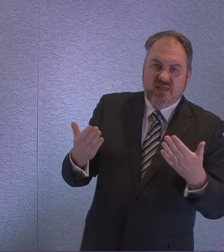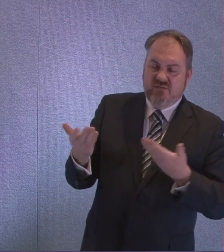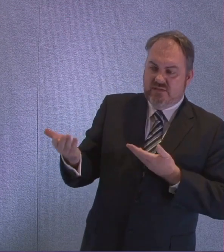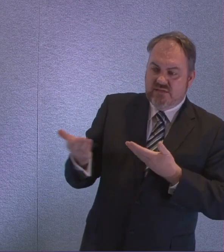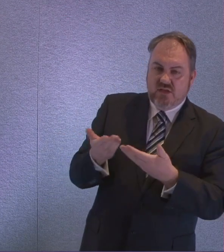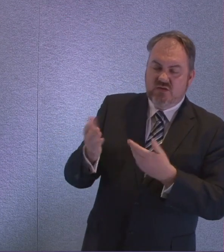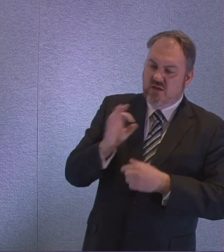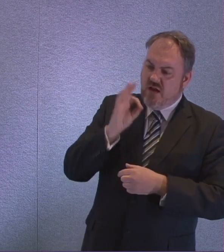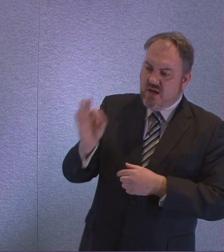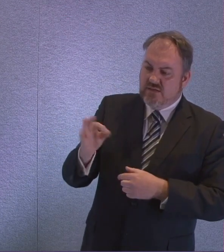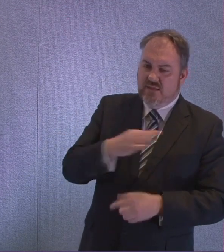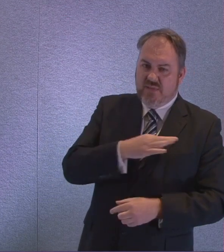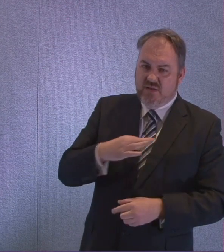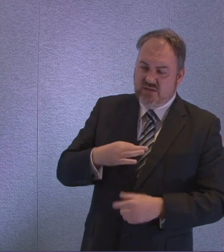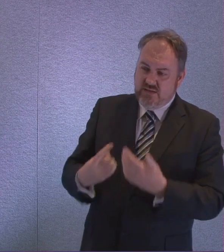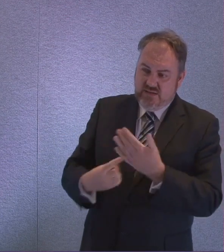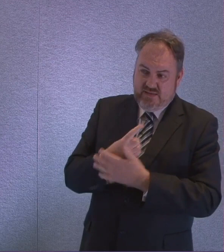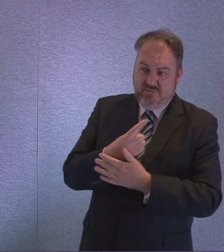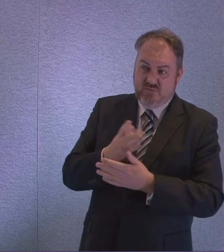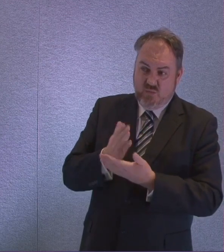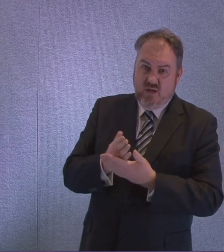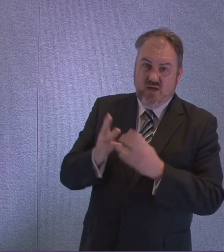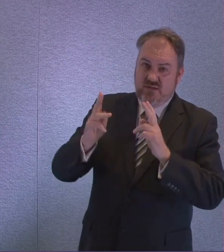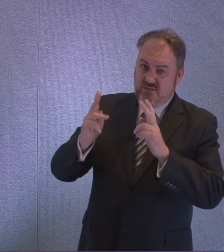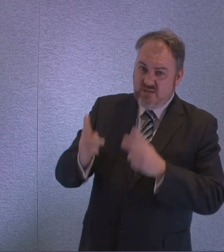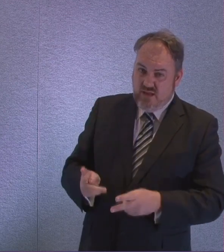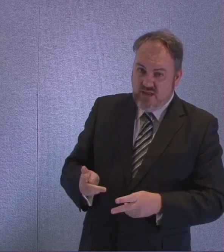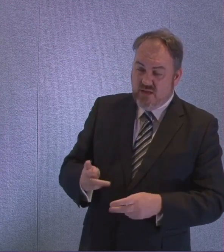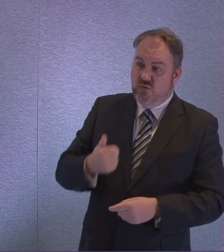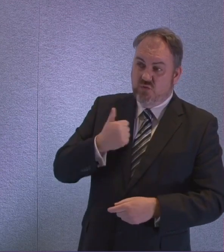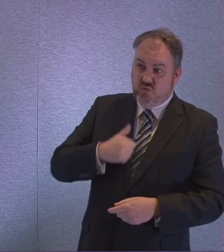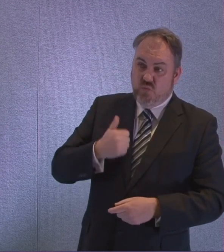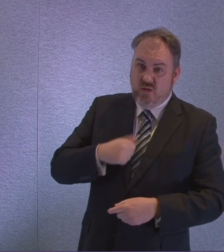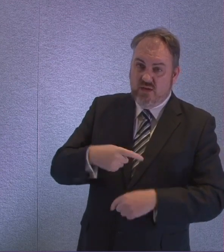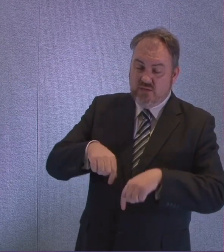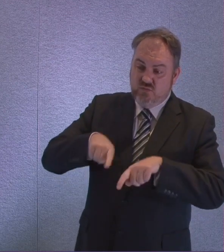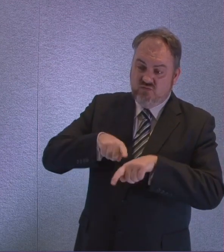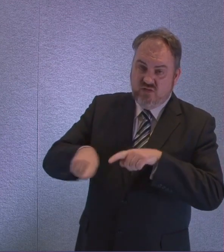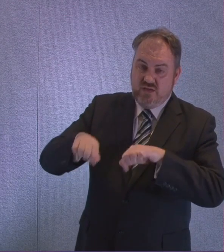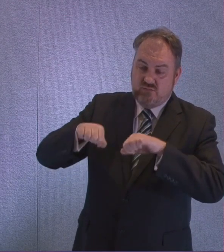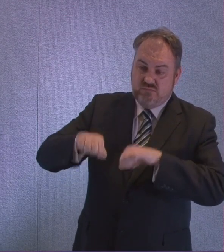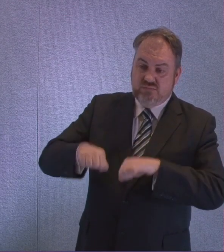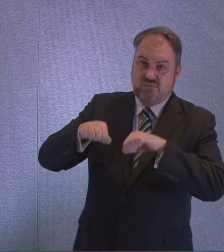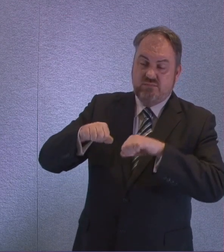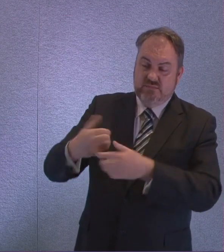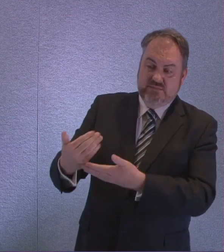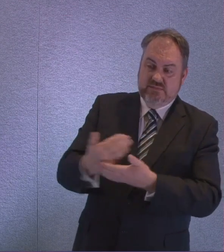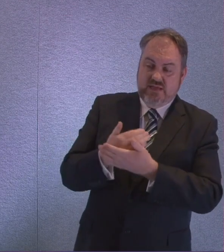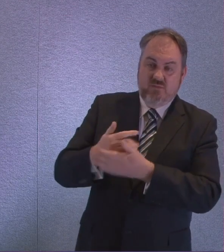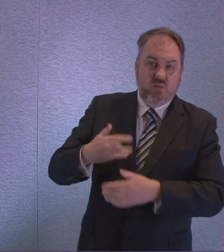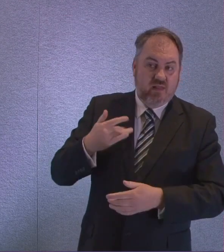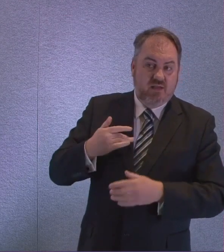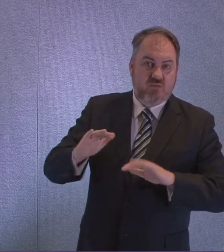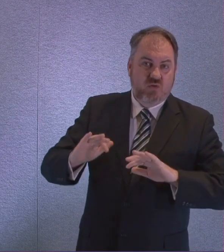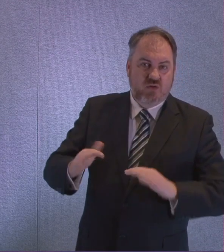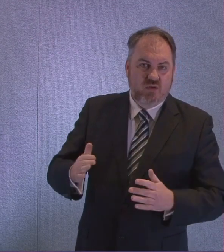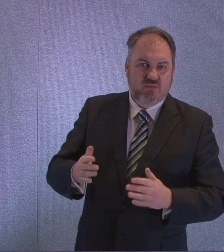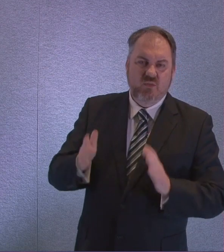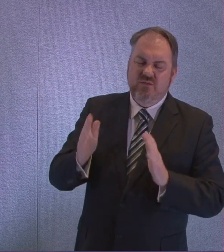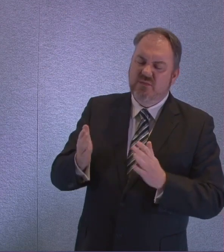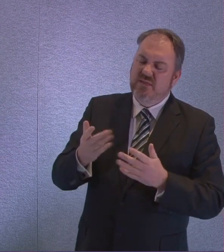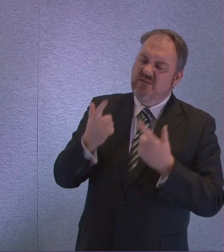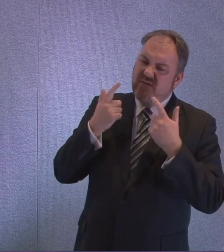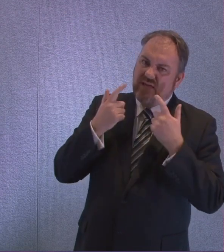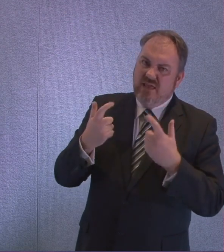patients and their loved ones and in a way that respects dignity and control that people expect to have in these